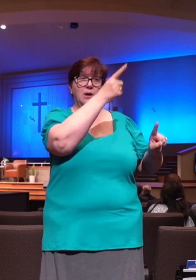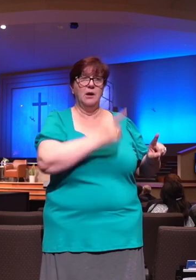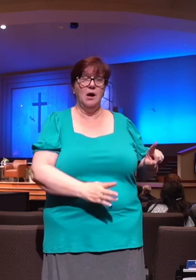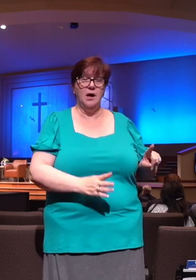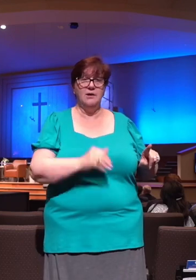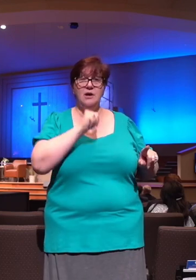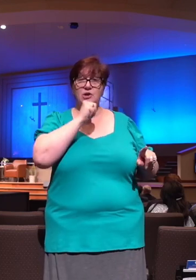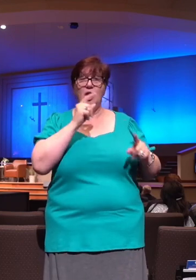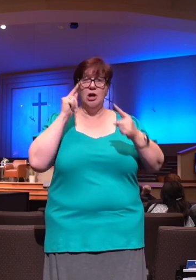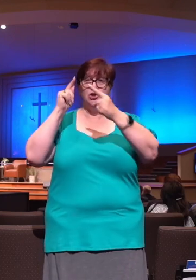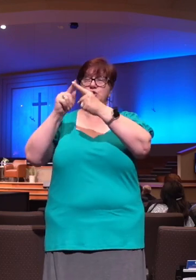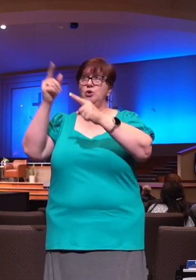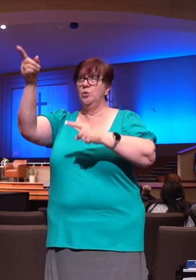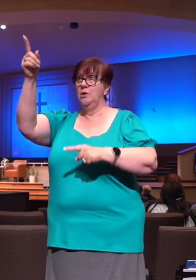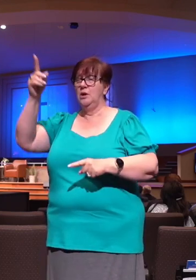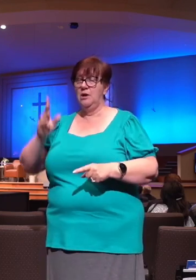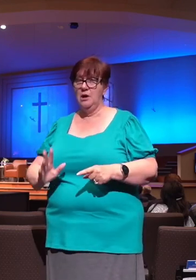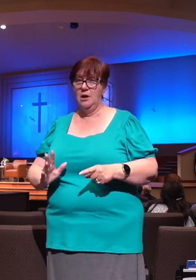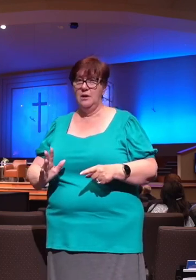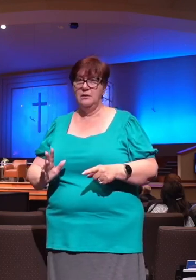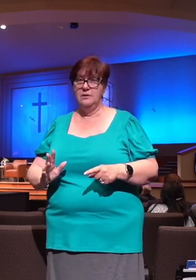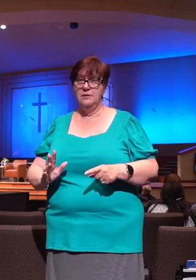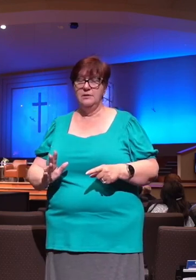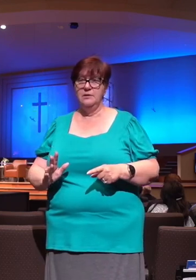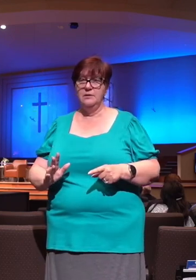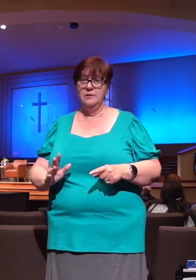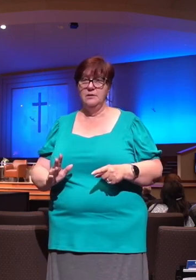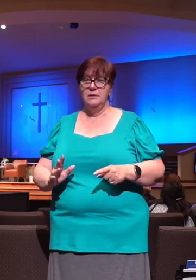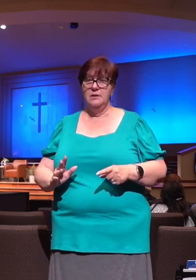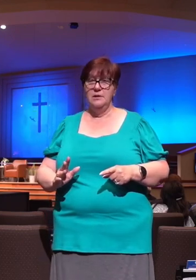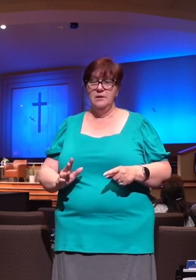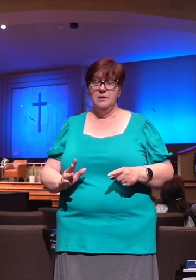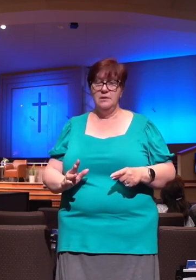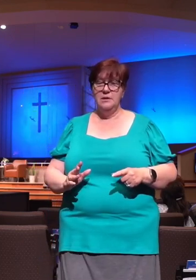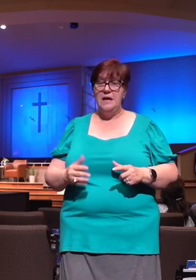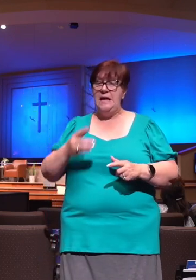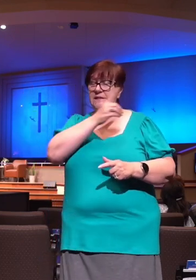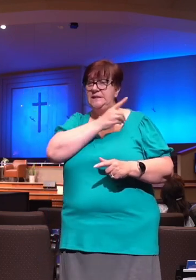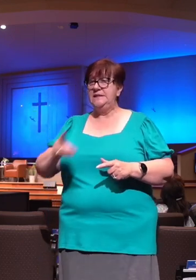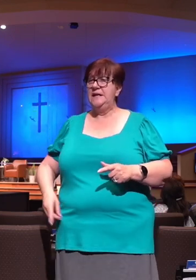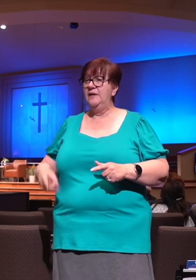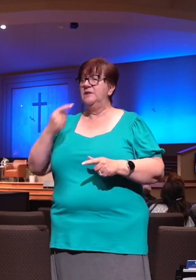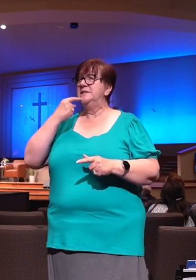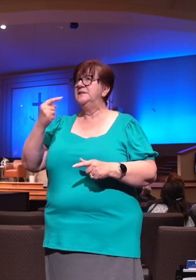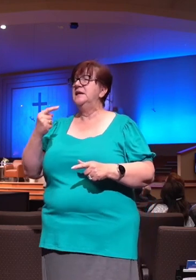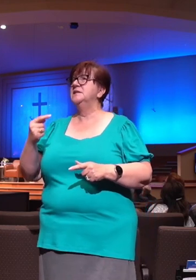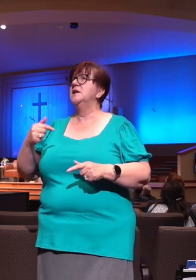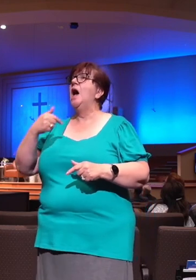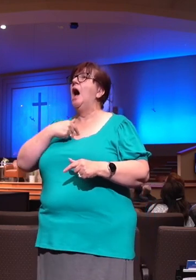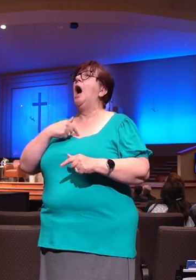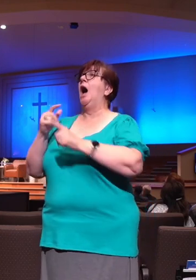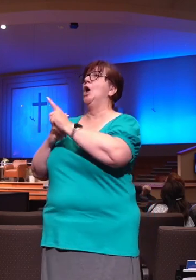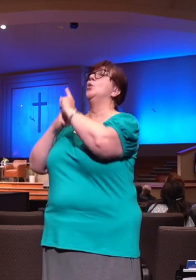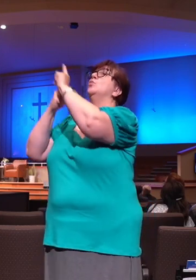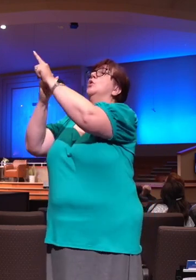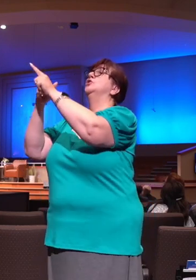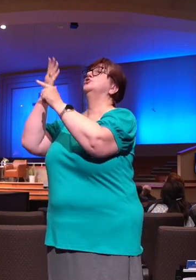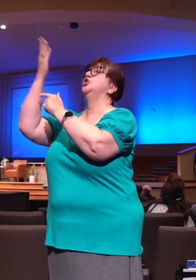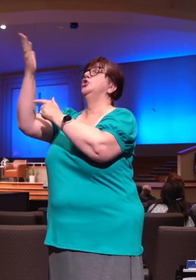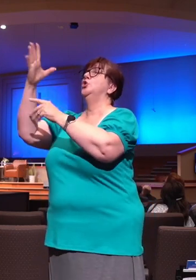though I'm hurting, even though I'm frightened and I'm scared, I'm going to run to you. I'm going to run to you and find satisfaction. So what